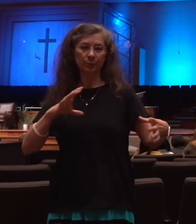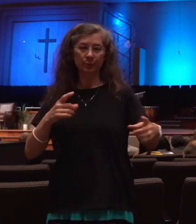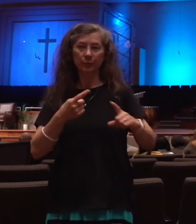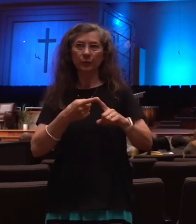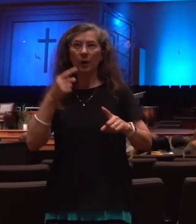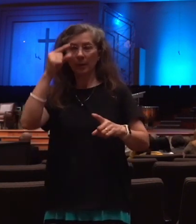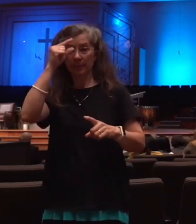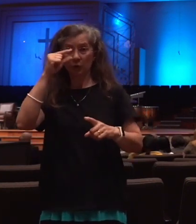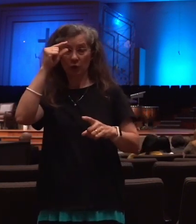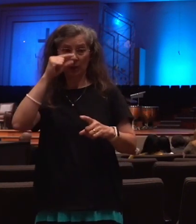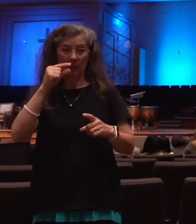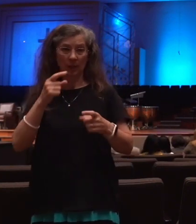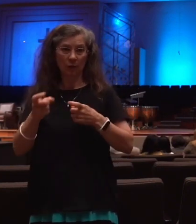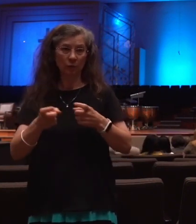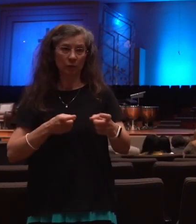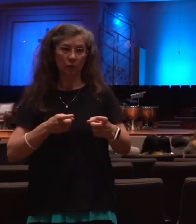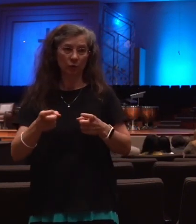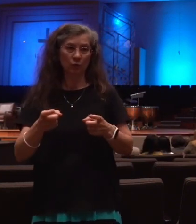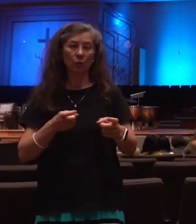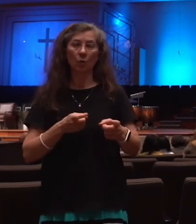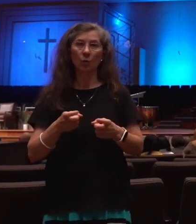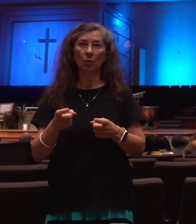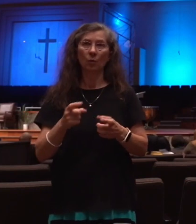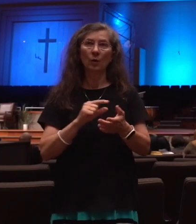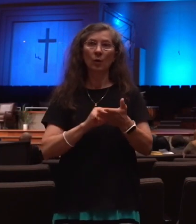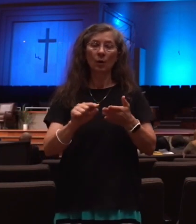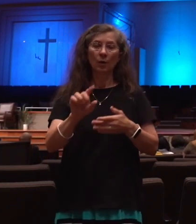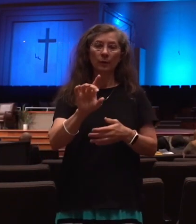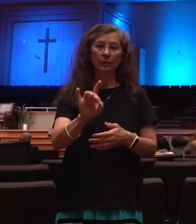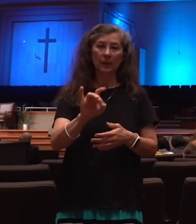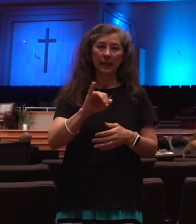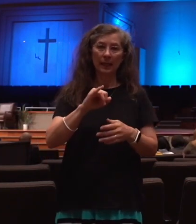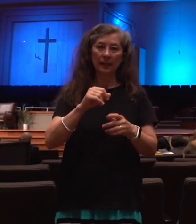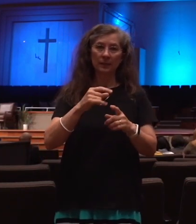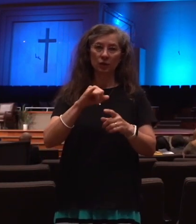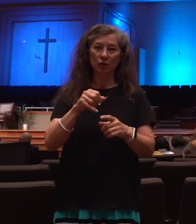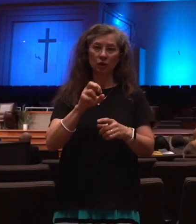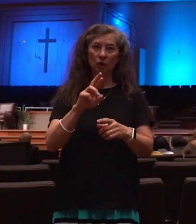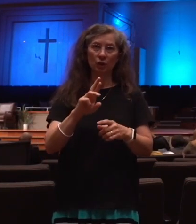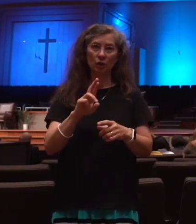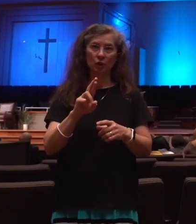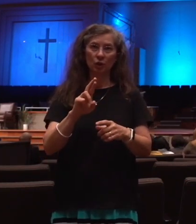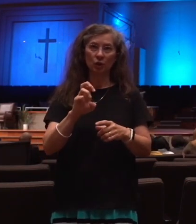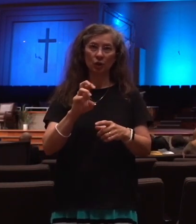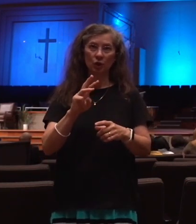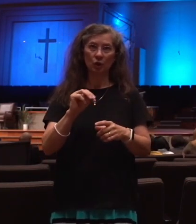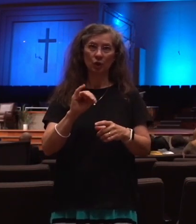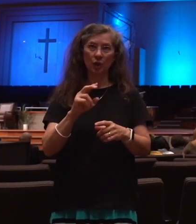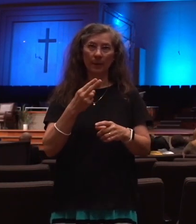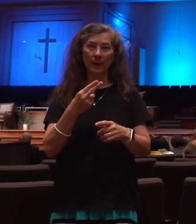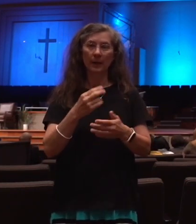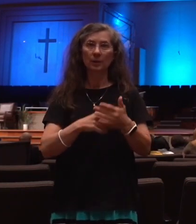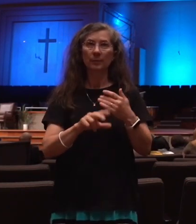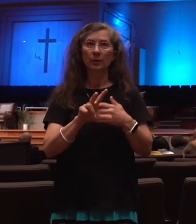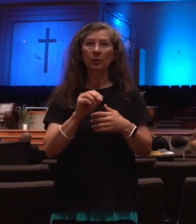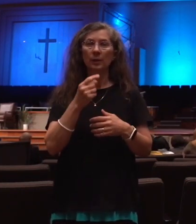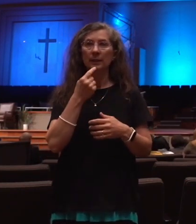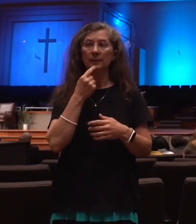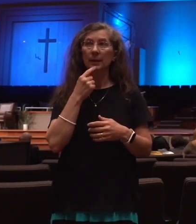is all about. And in verse 8 of Jeremiah 30, it says, It shall come to pass in that day, saith the Lord of hosts,